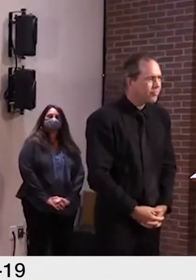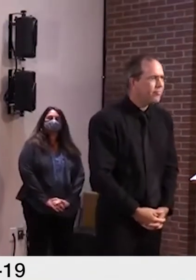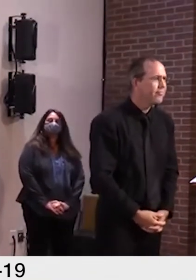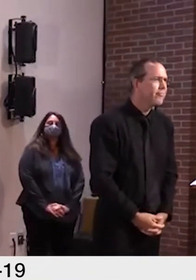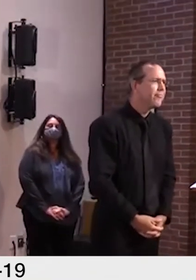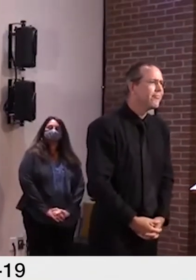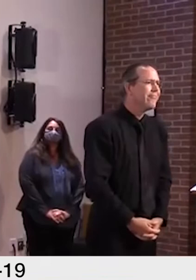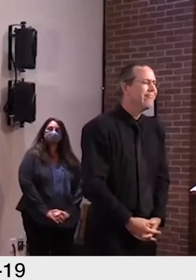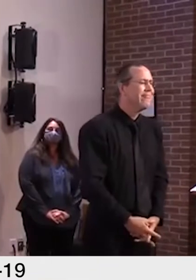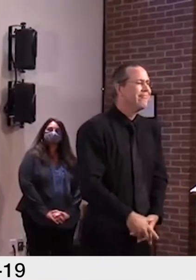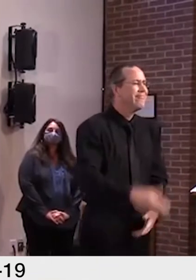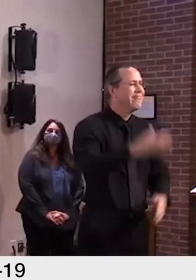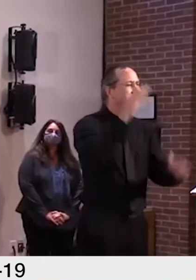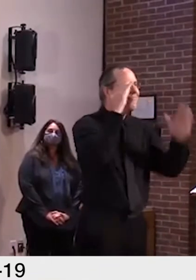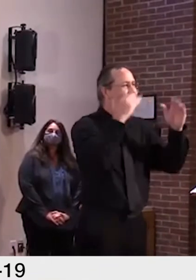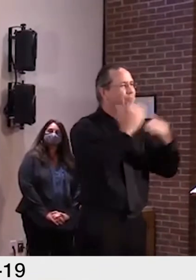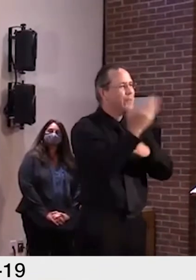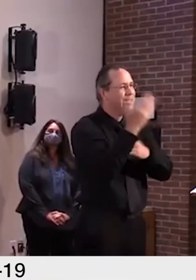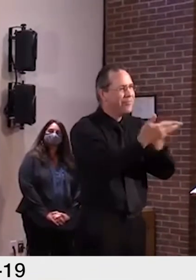Good morning, everyone.